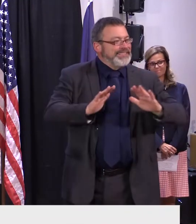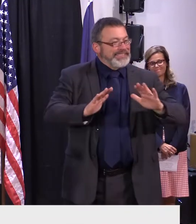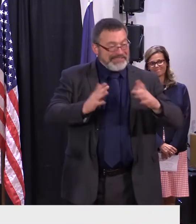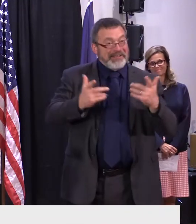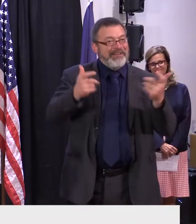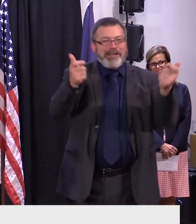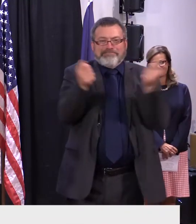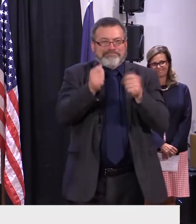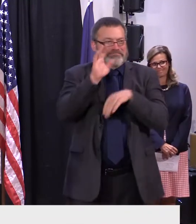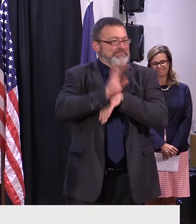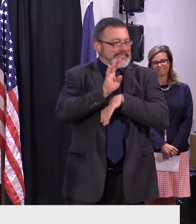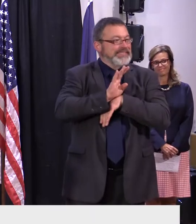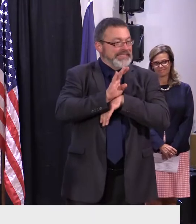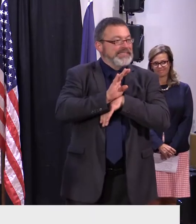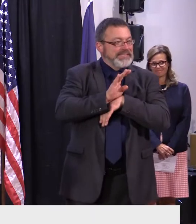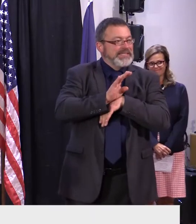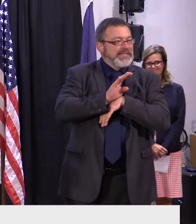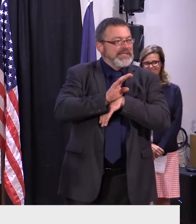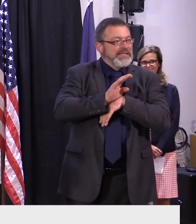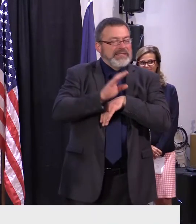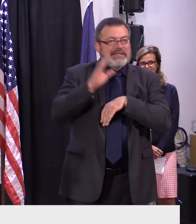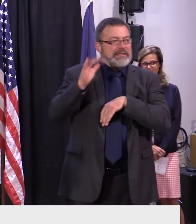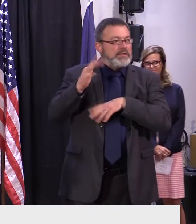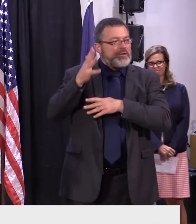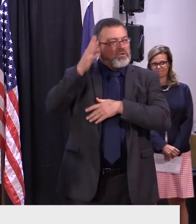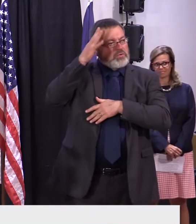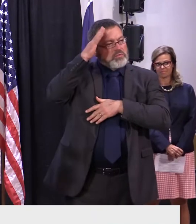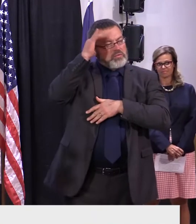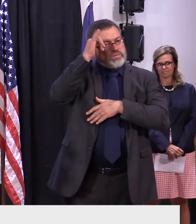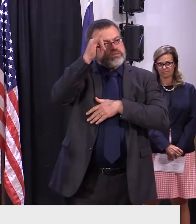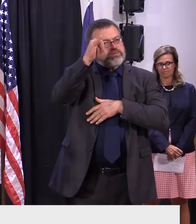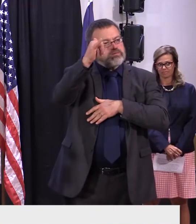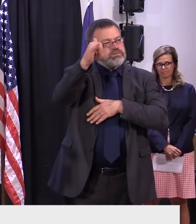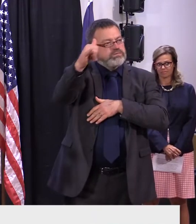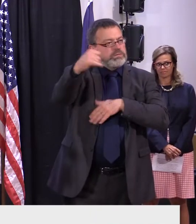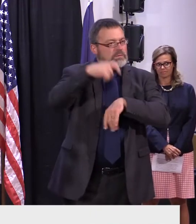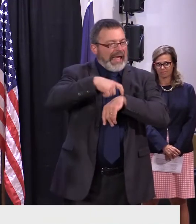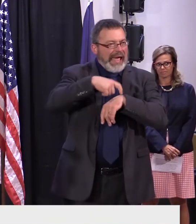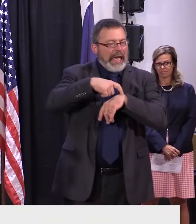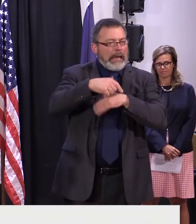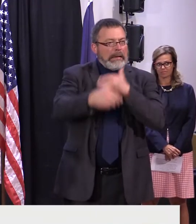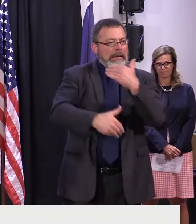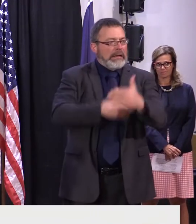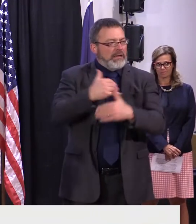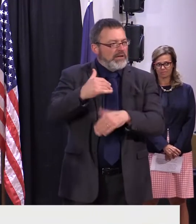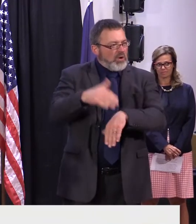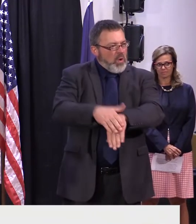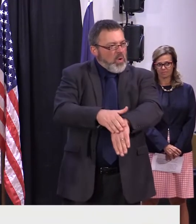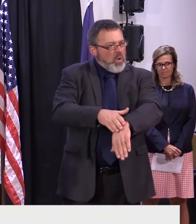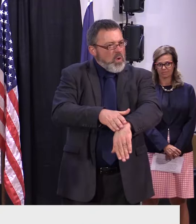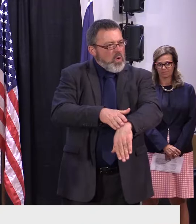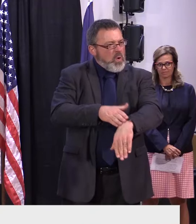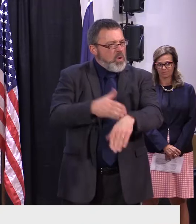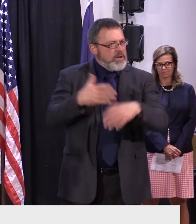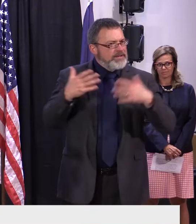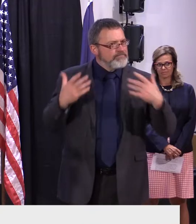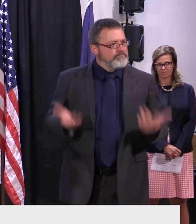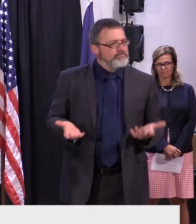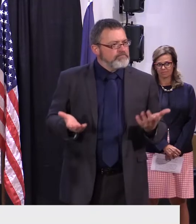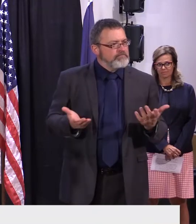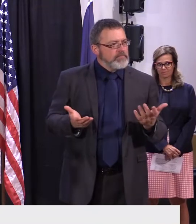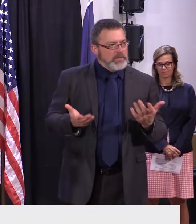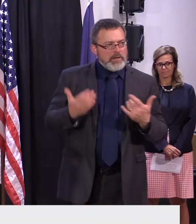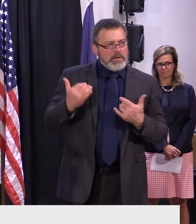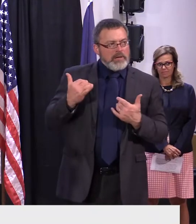that it takes too long to develop, you know, permits, all of that stuff. Have we